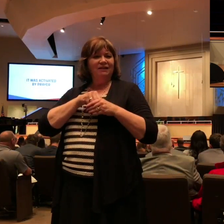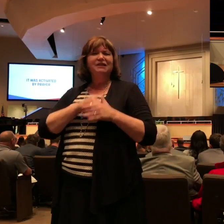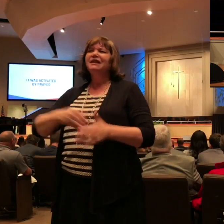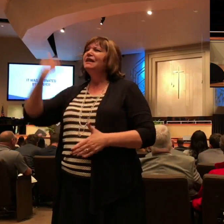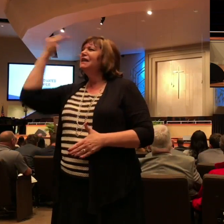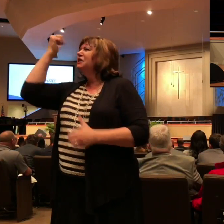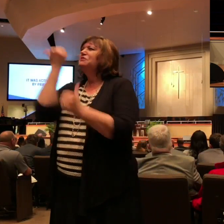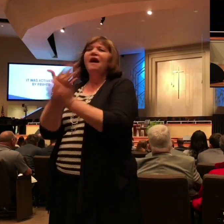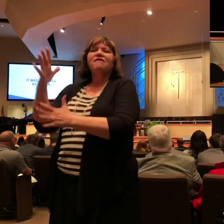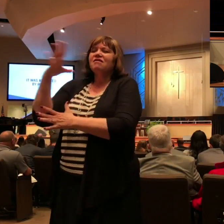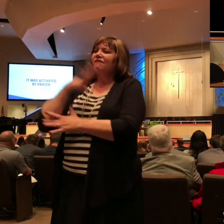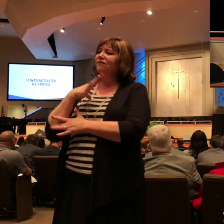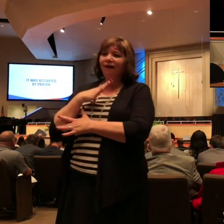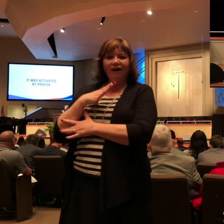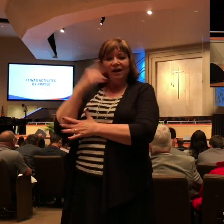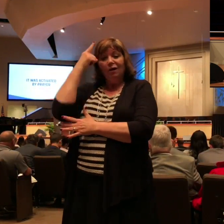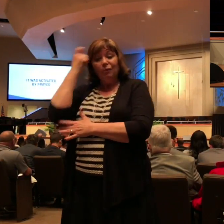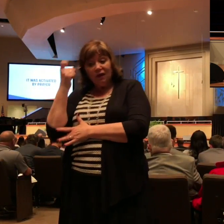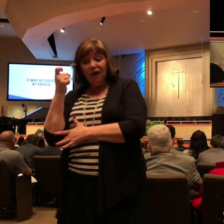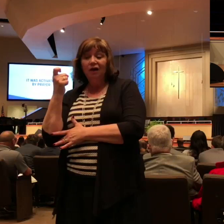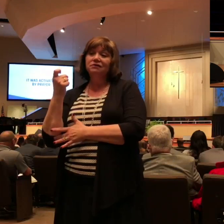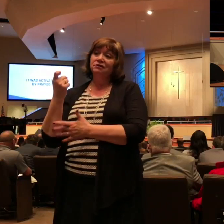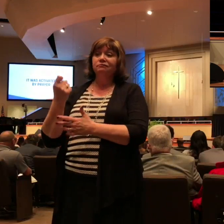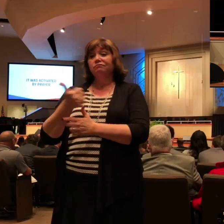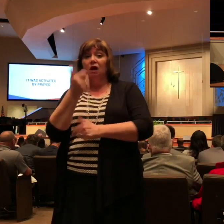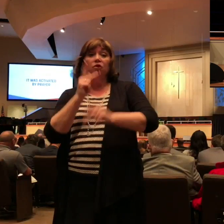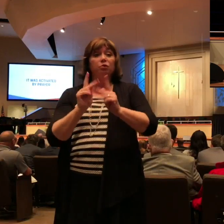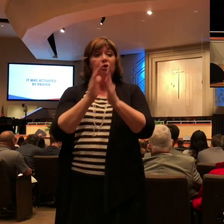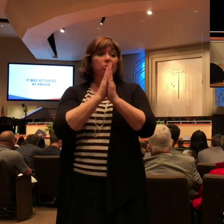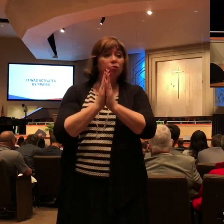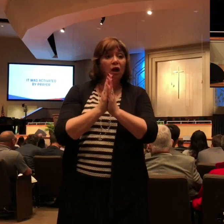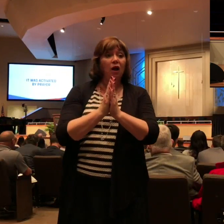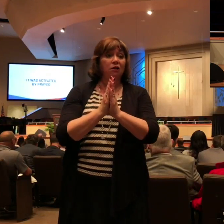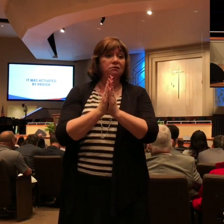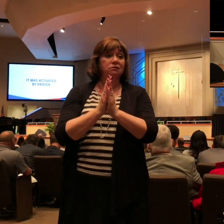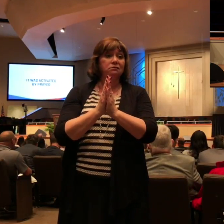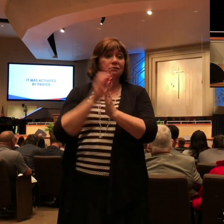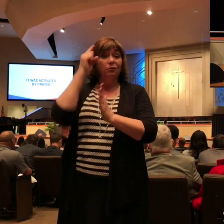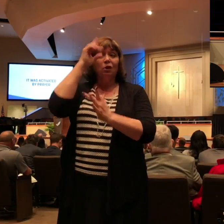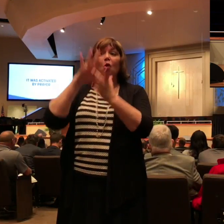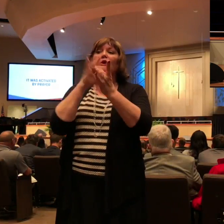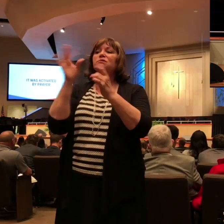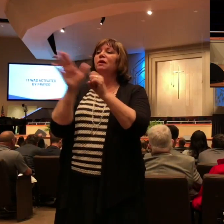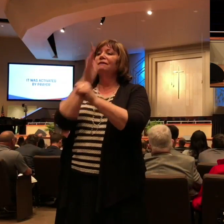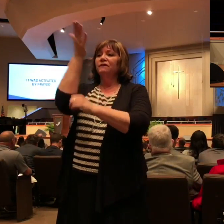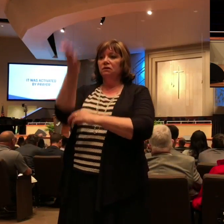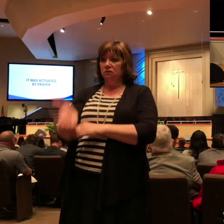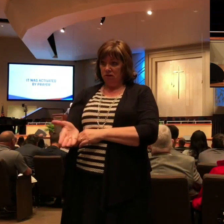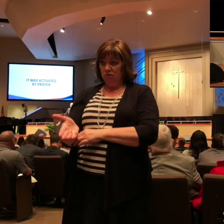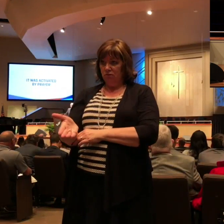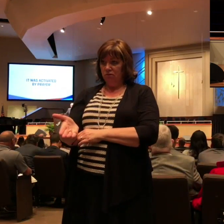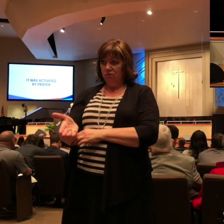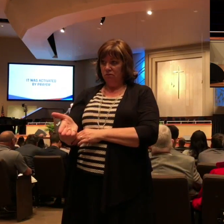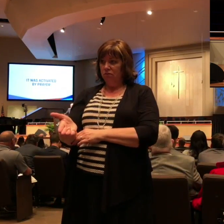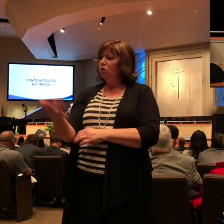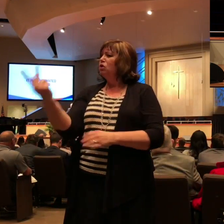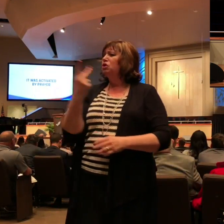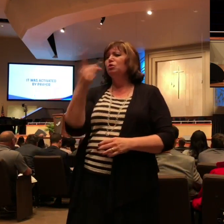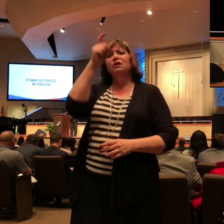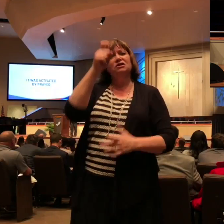of your prayer and I know it's because of the supply of the Spirit of God. Church family, may you and I pray one